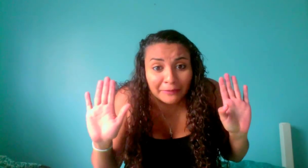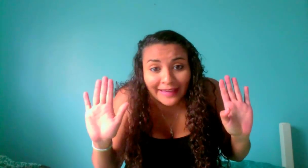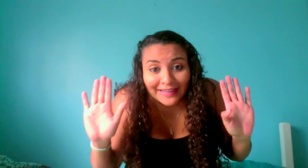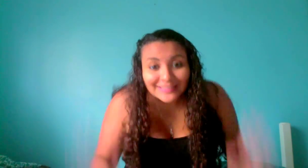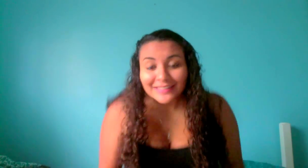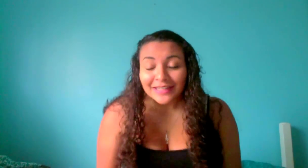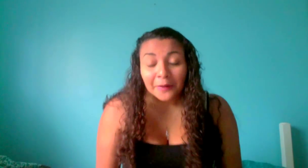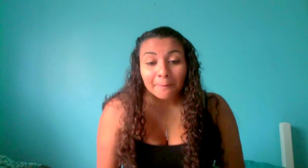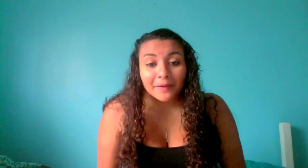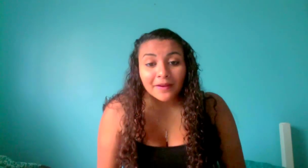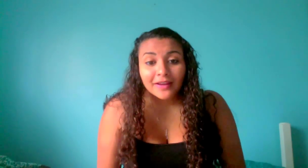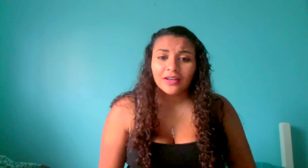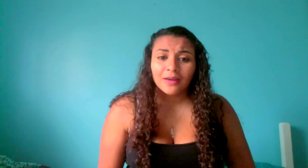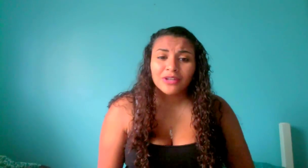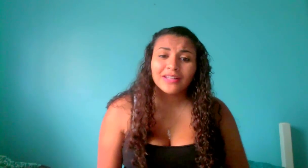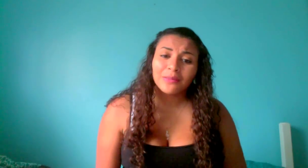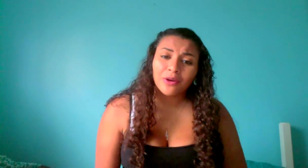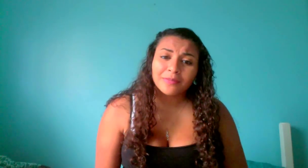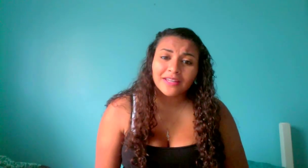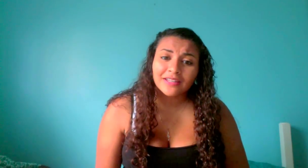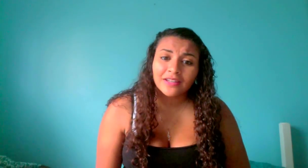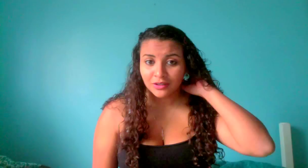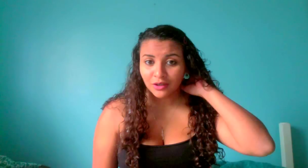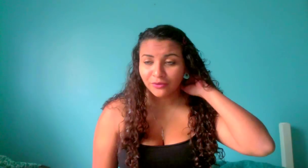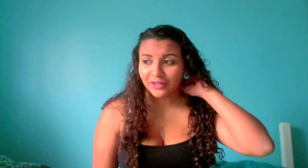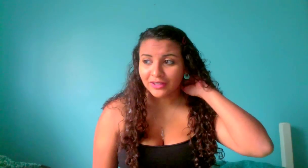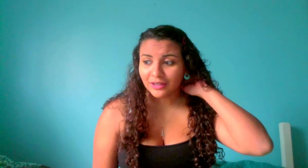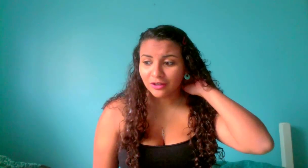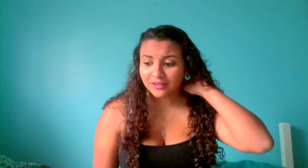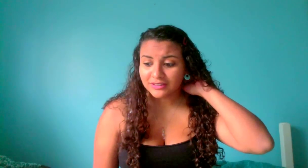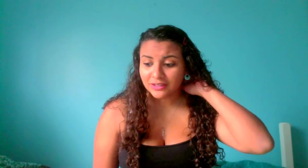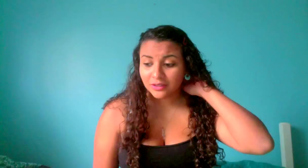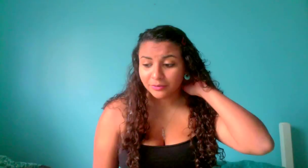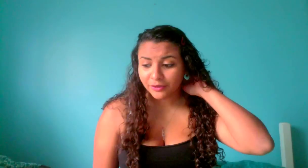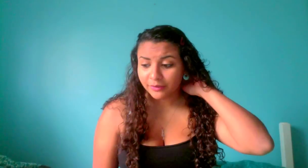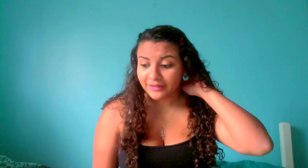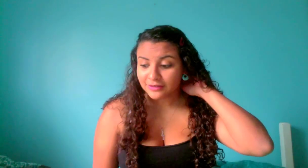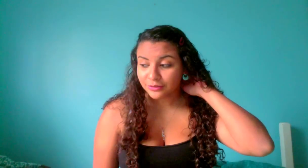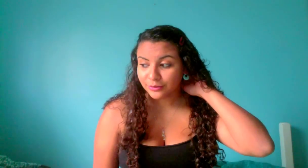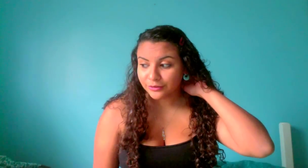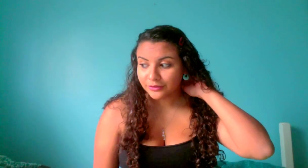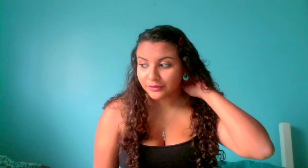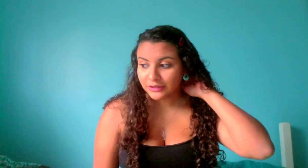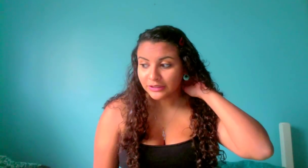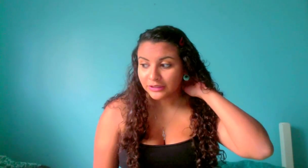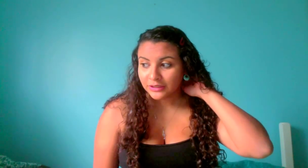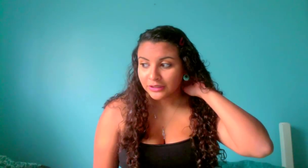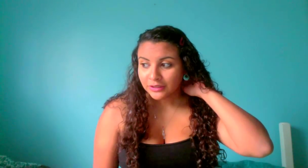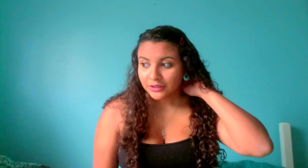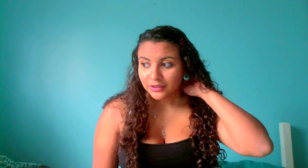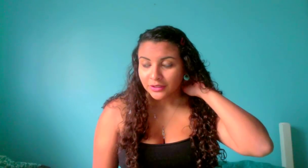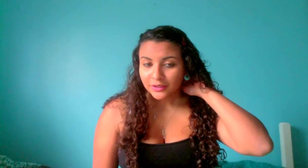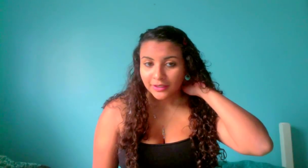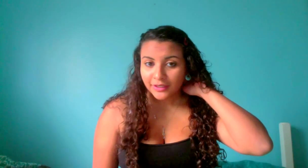late but i'm trying to keep more updated hopefully i can get all of these done before i go back to school yeah